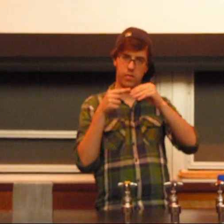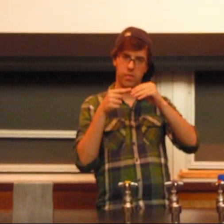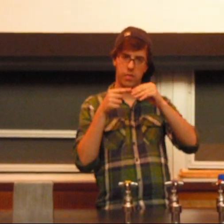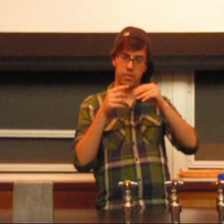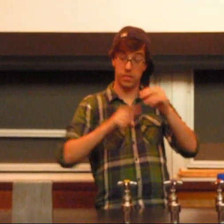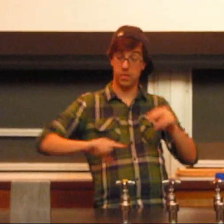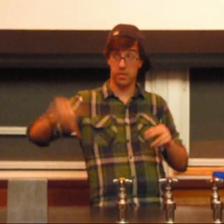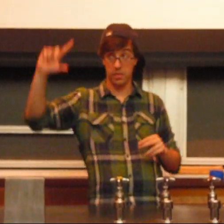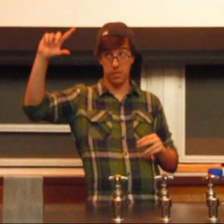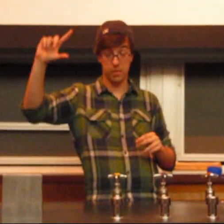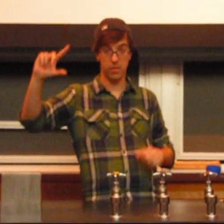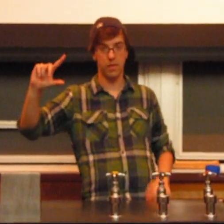Keep it up.